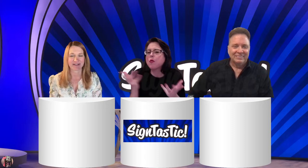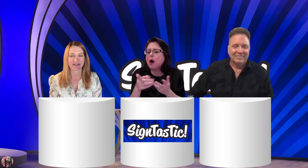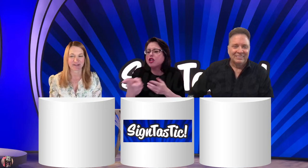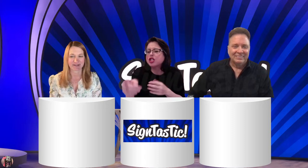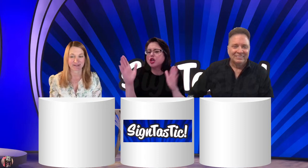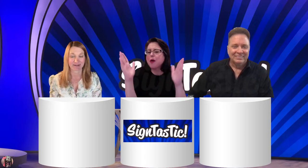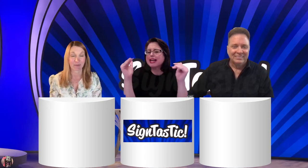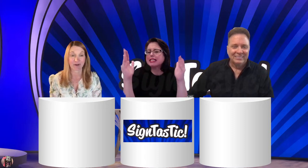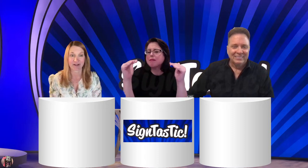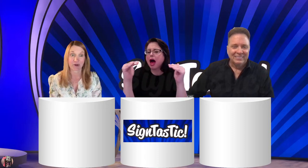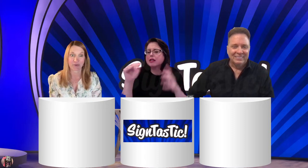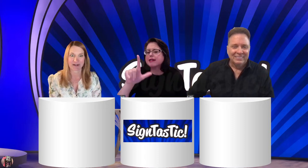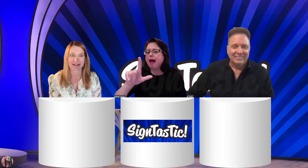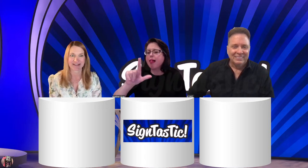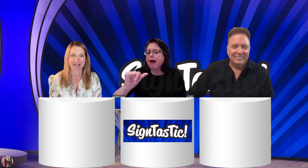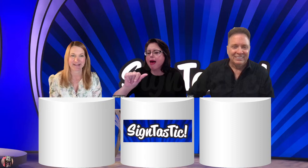Angeles. And we're going to go to our next scene.